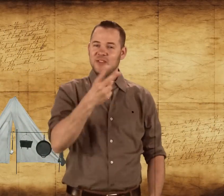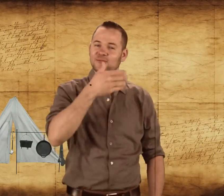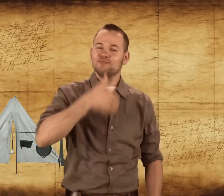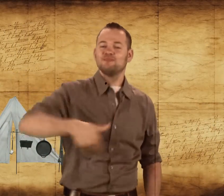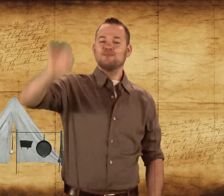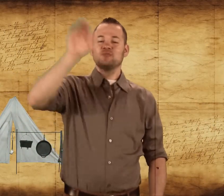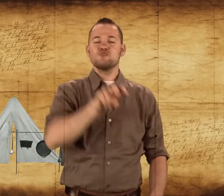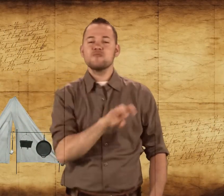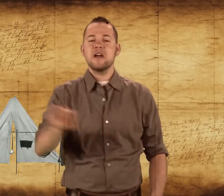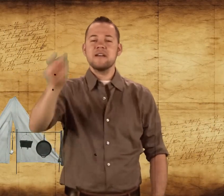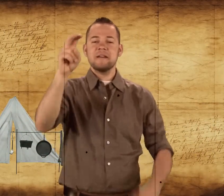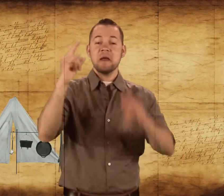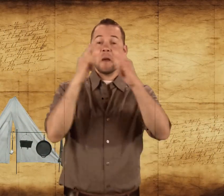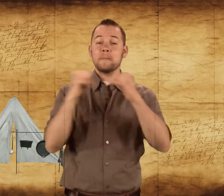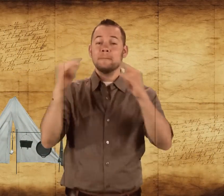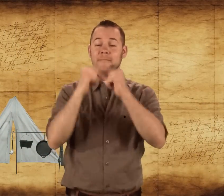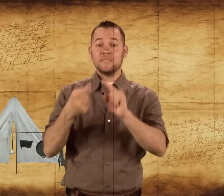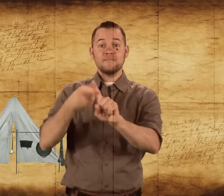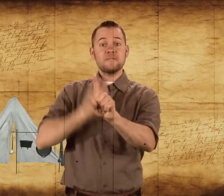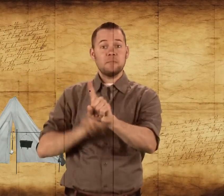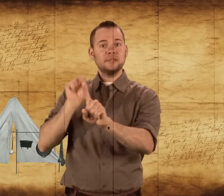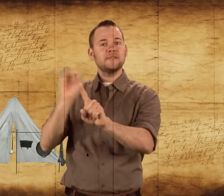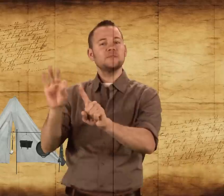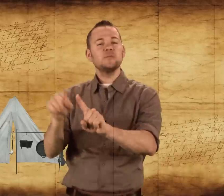He loved to travel and go camping.